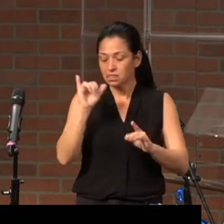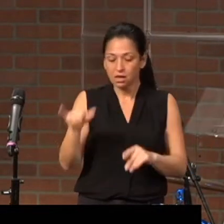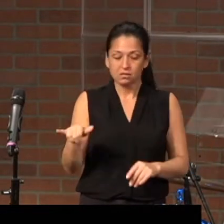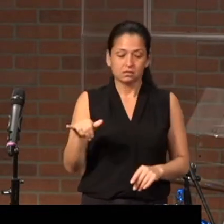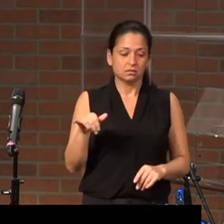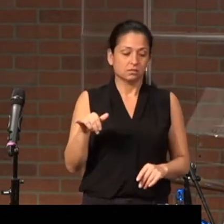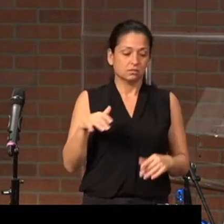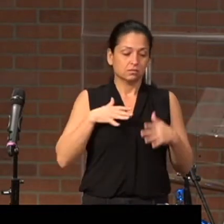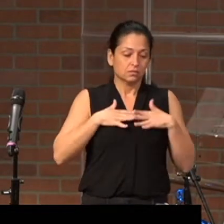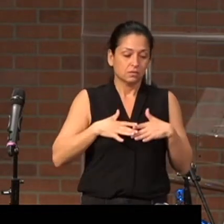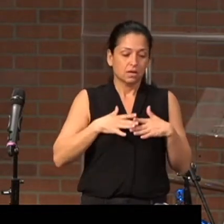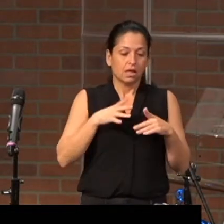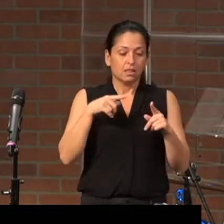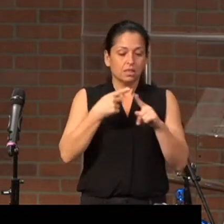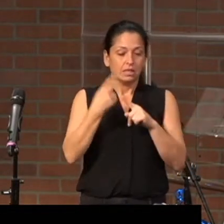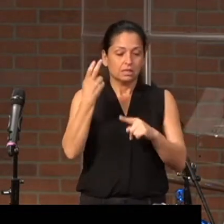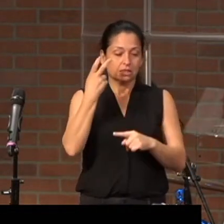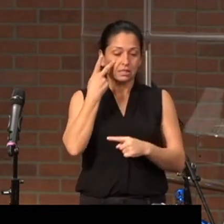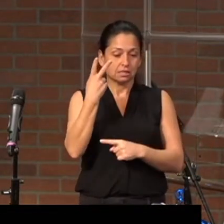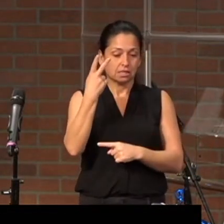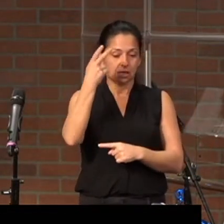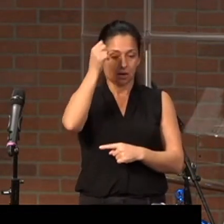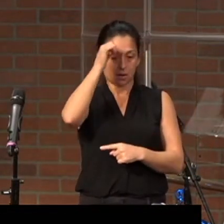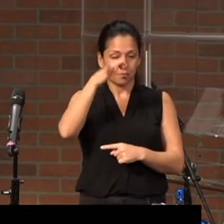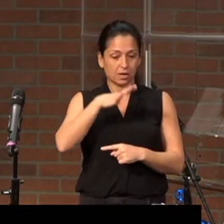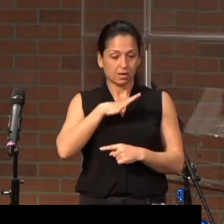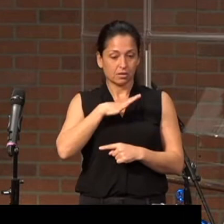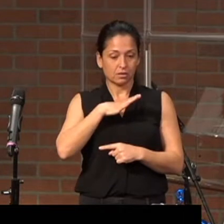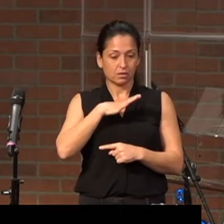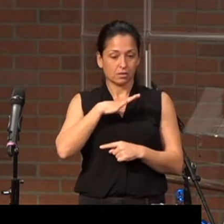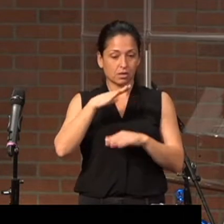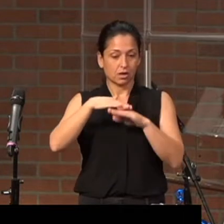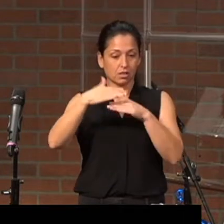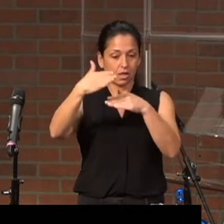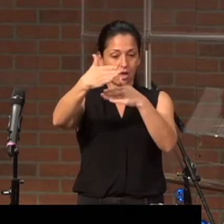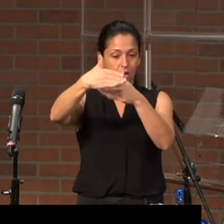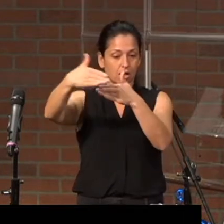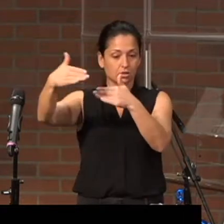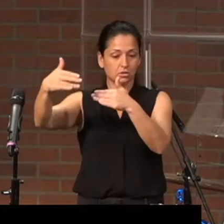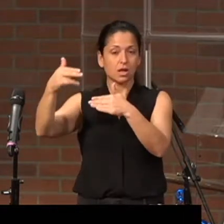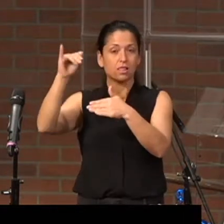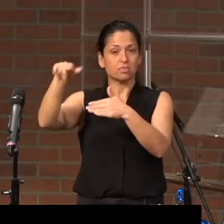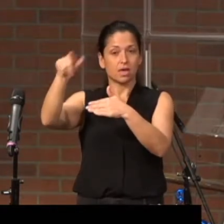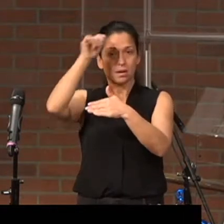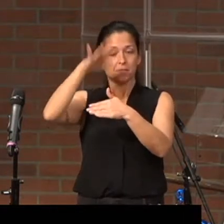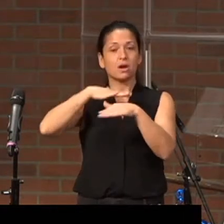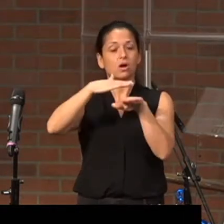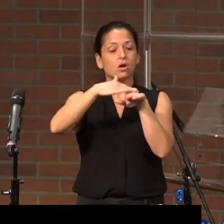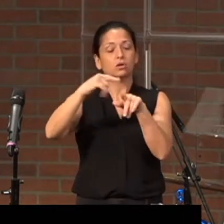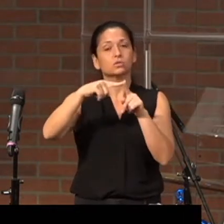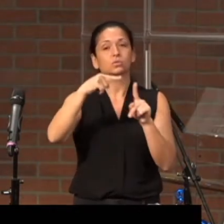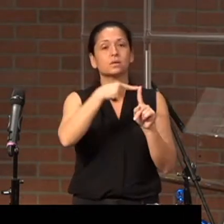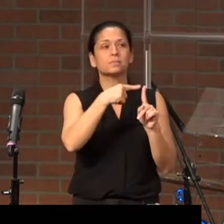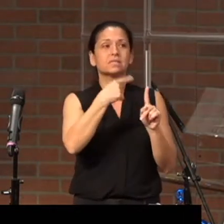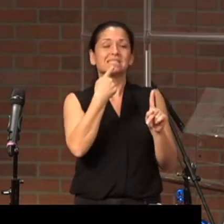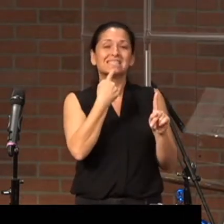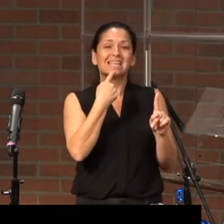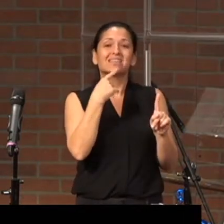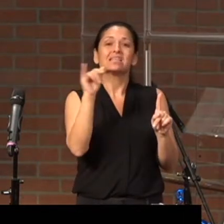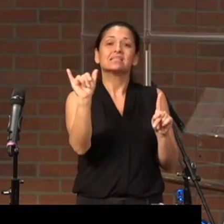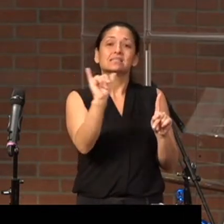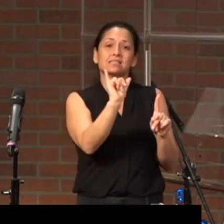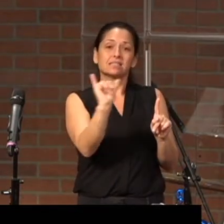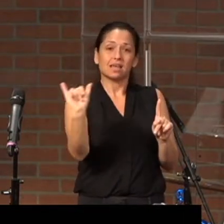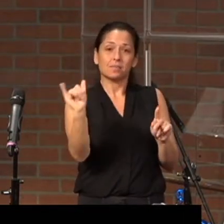And he sees a guy on a beach. And that guy calls to him, says the same